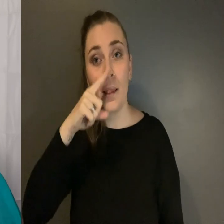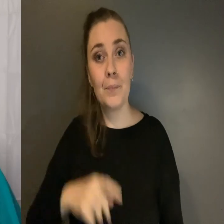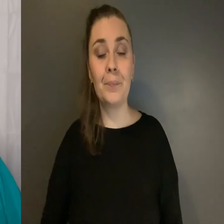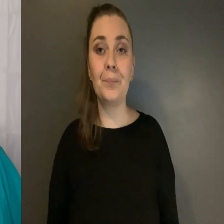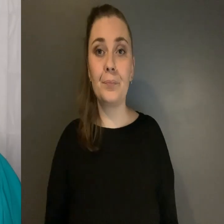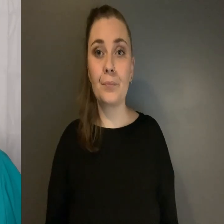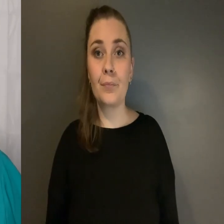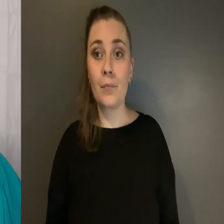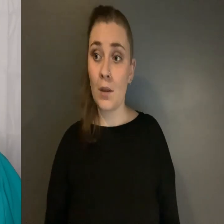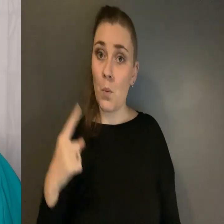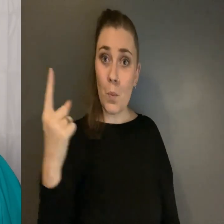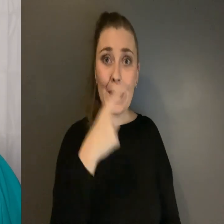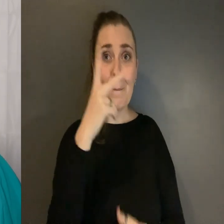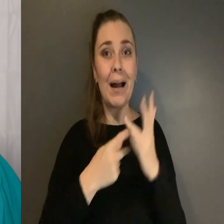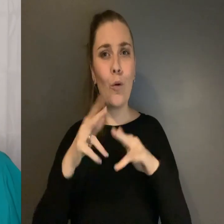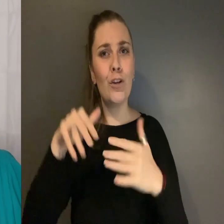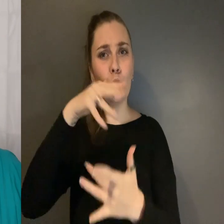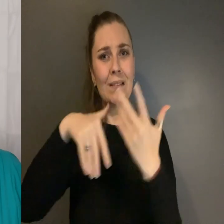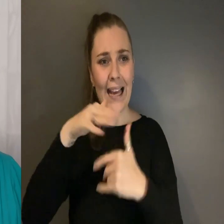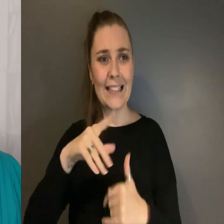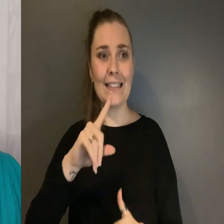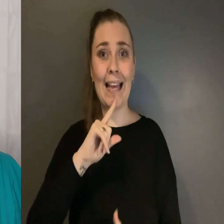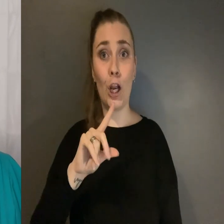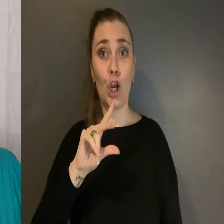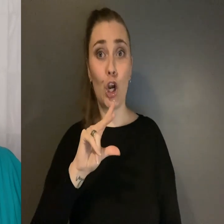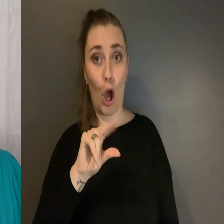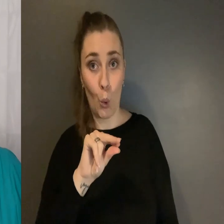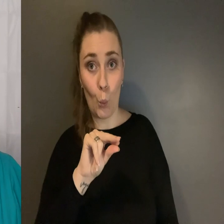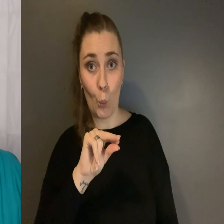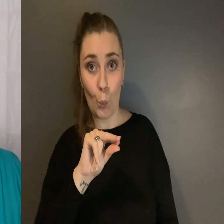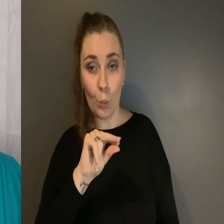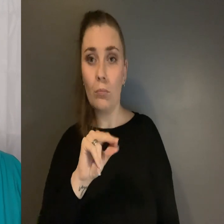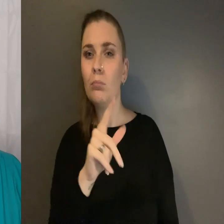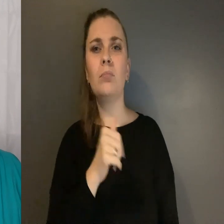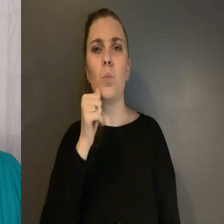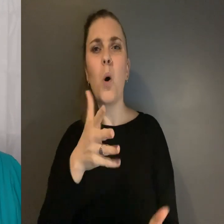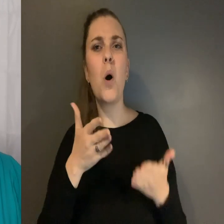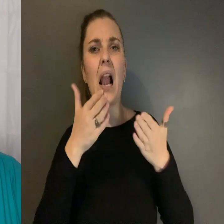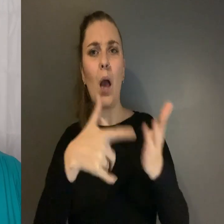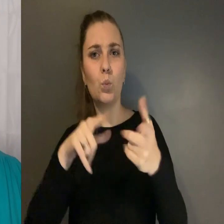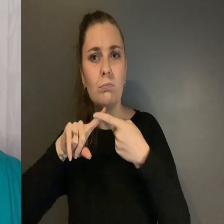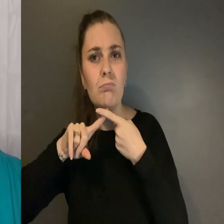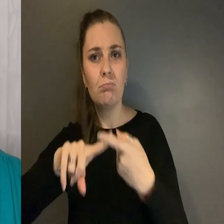also part of societies that said No, we will not allow this to continue anymore